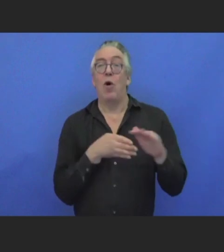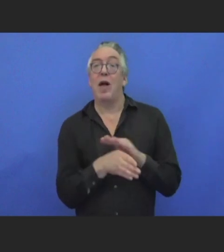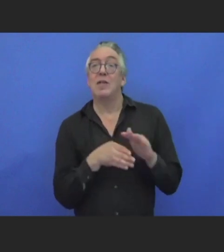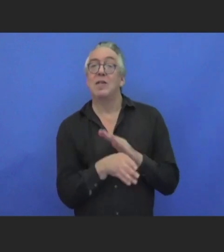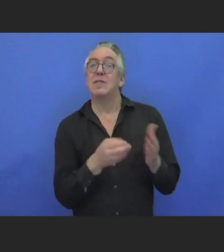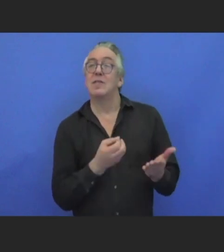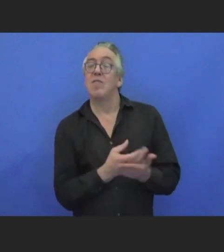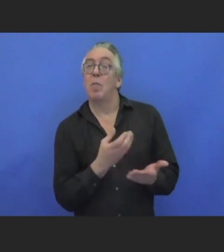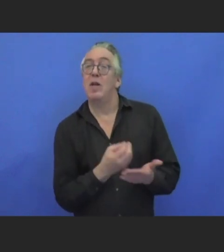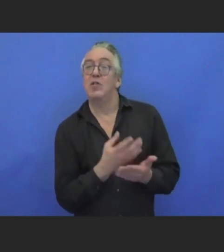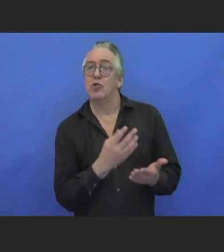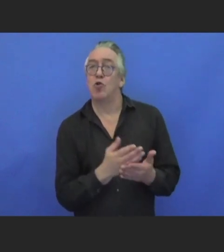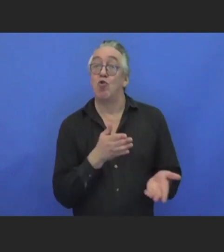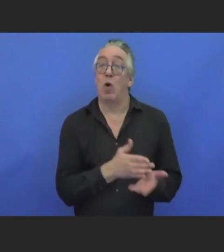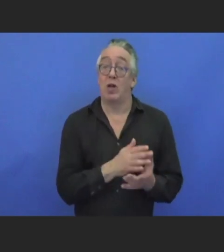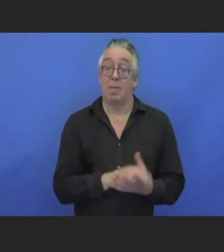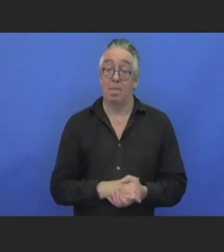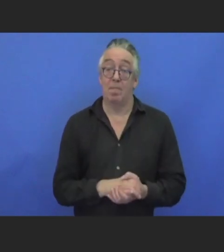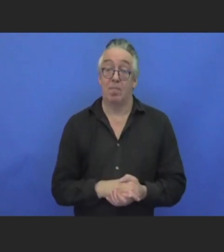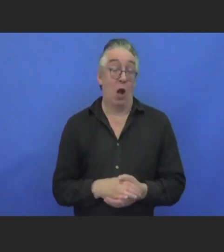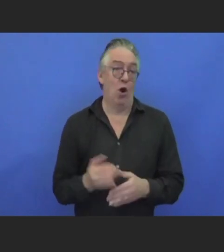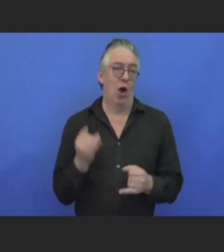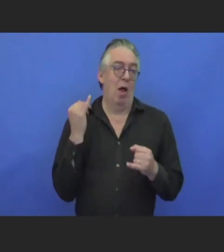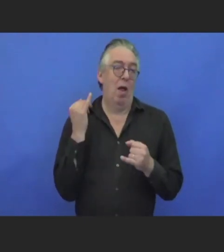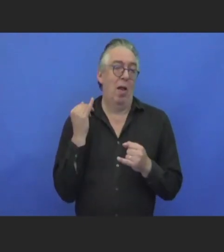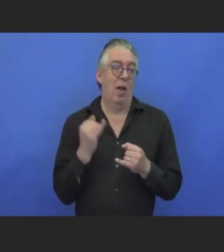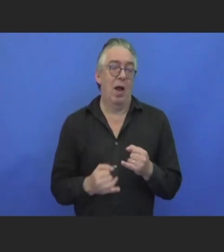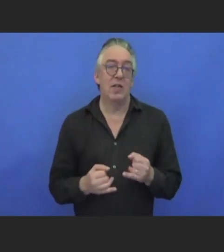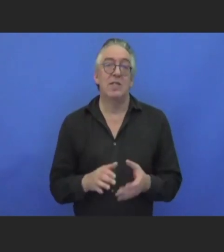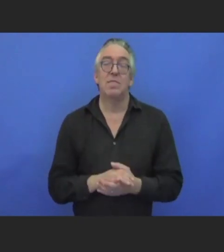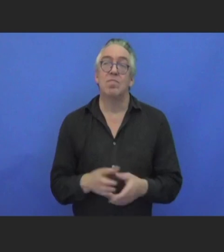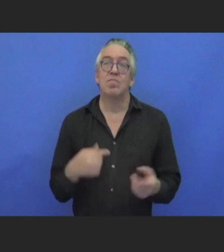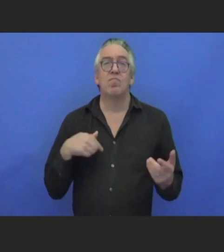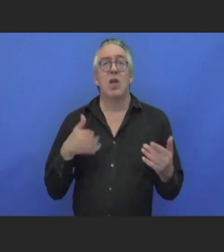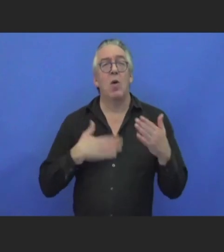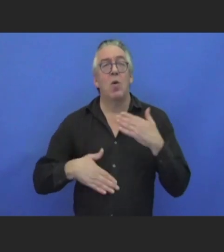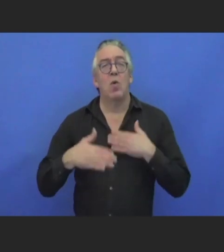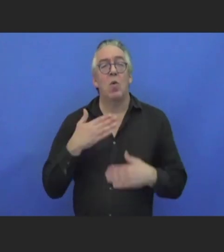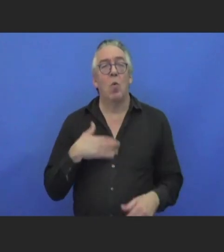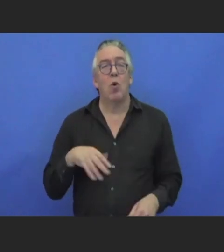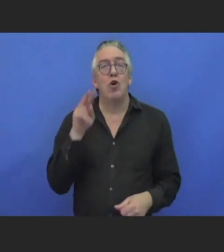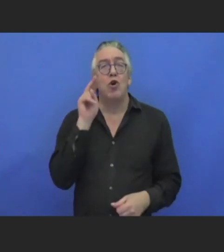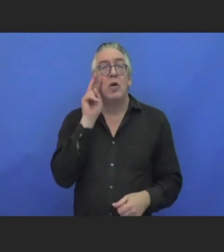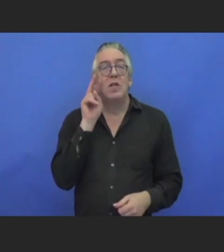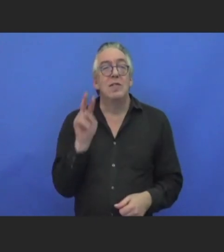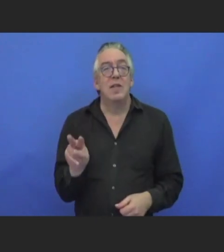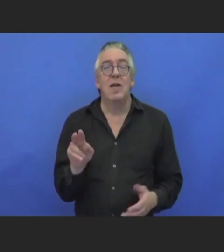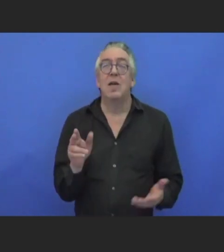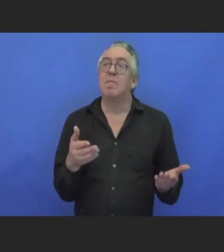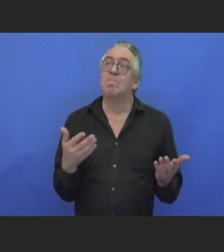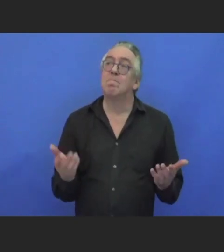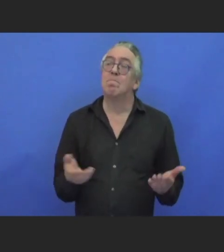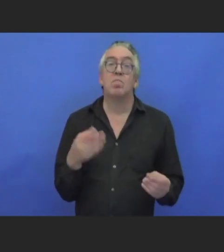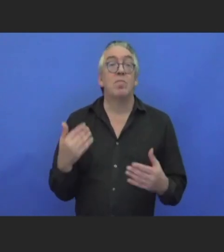I would like to see the involvement of a person with disabilities,